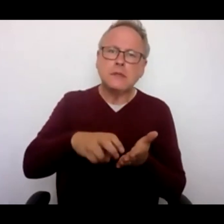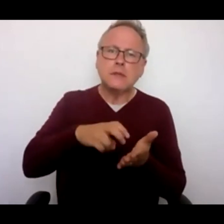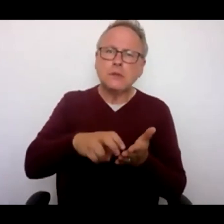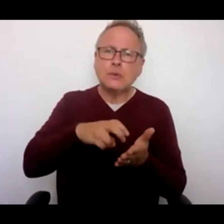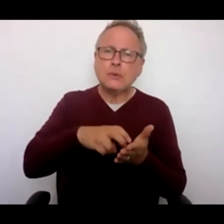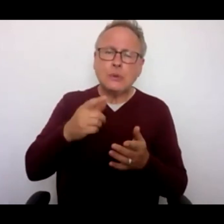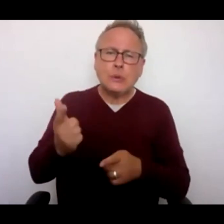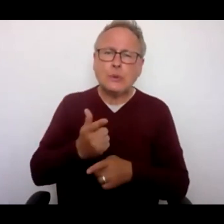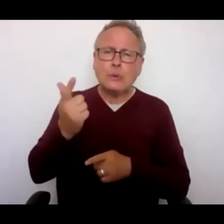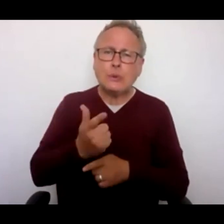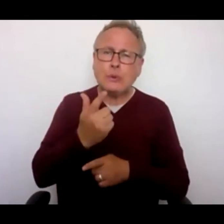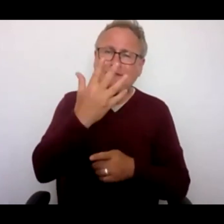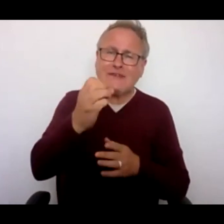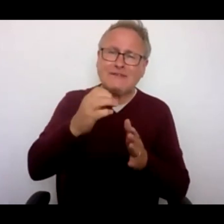some places in the city centre.